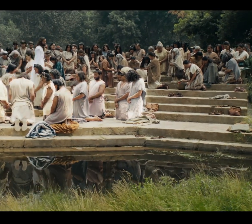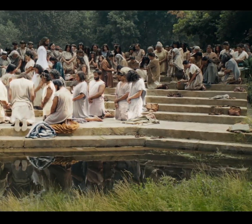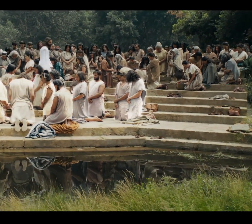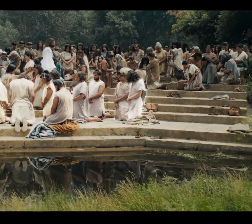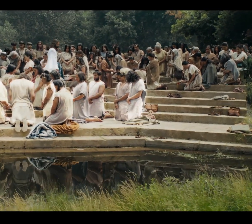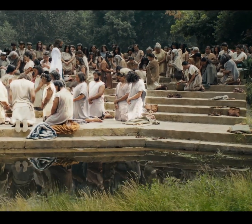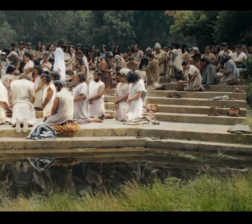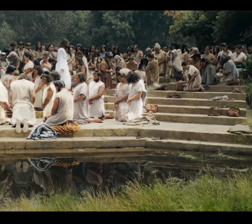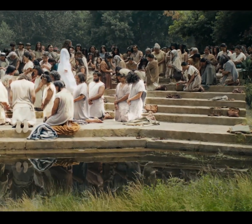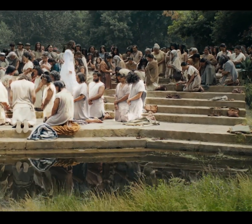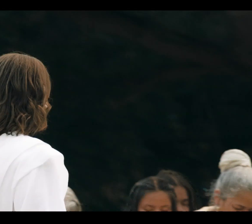Amen.